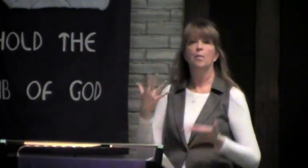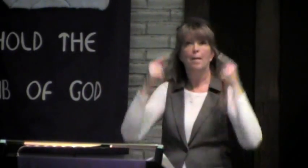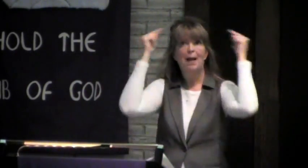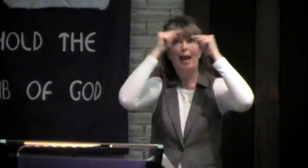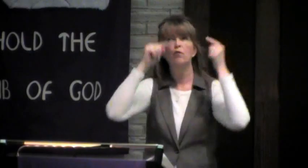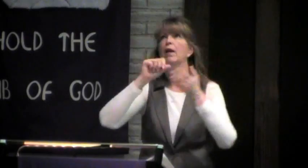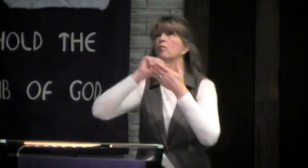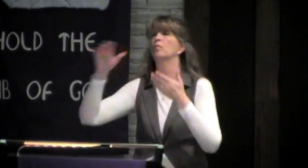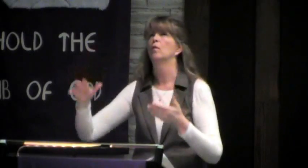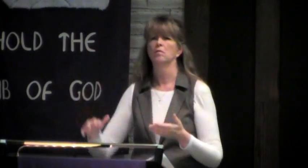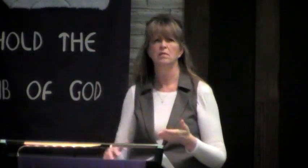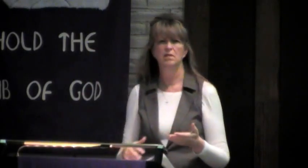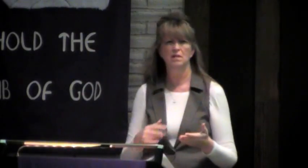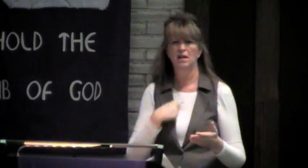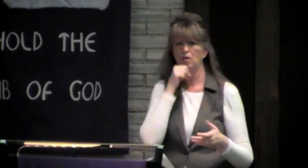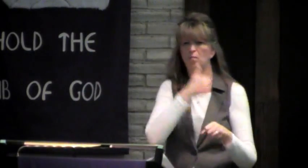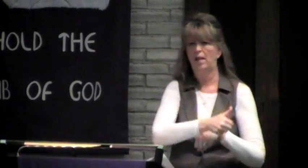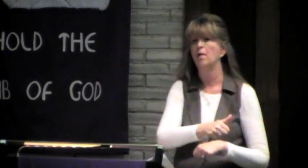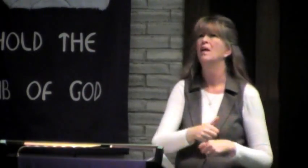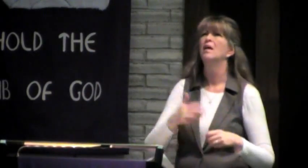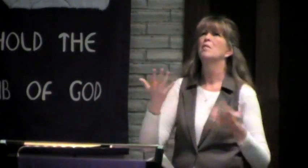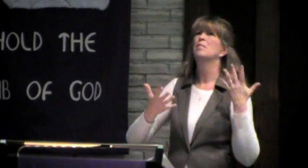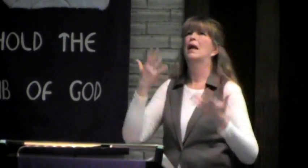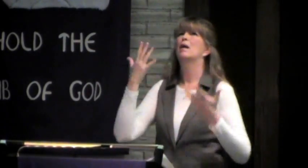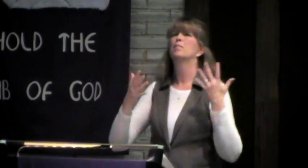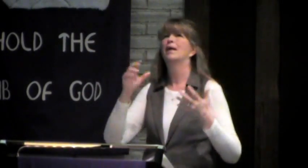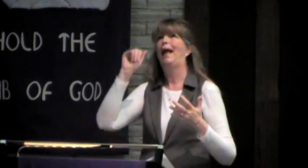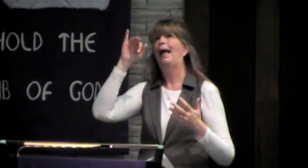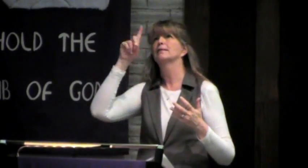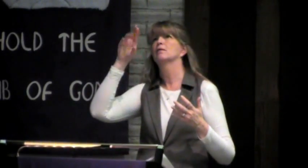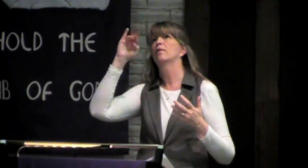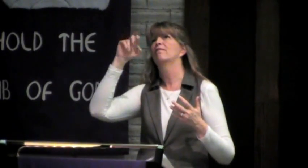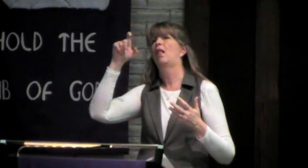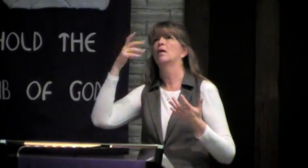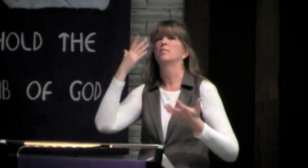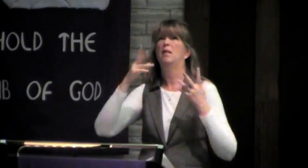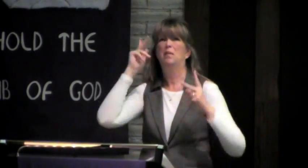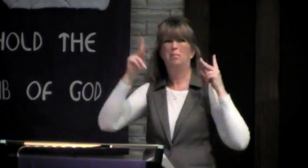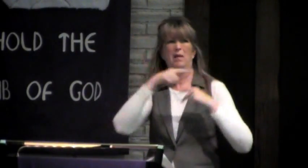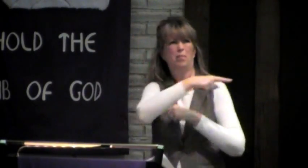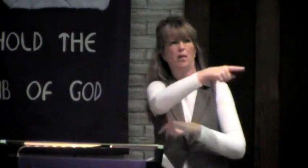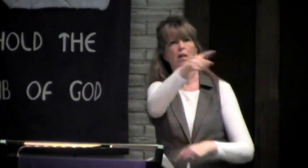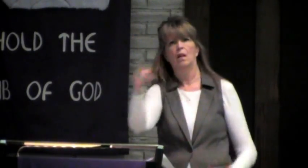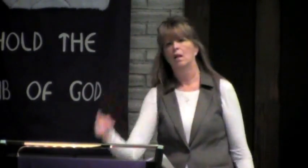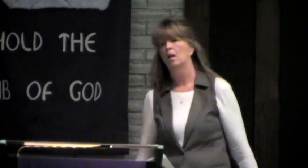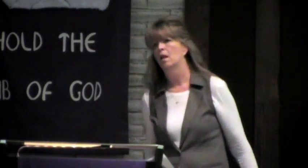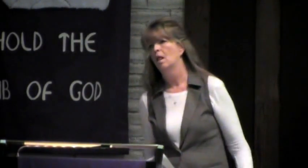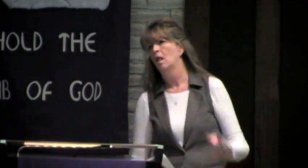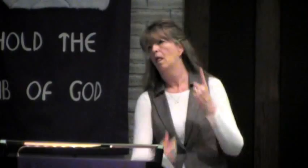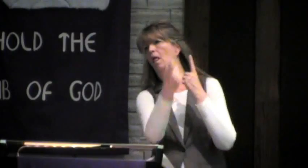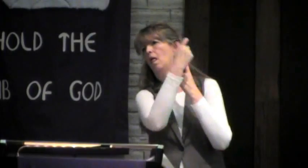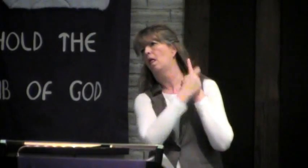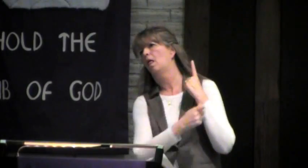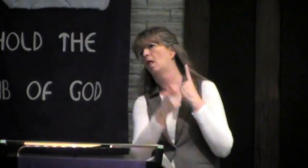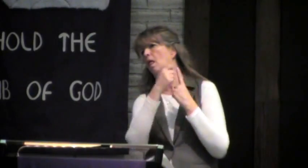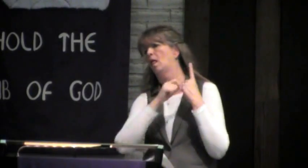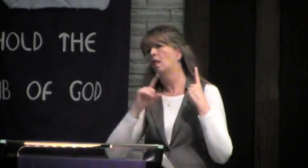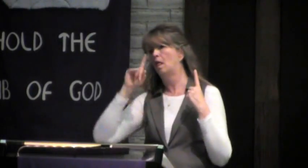he pleaded with God to take away whatever his problem was for three times. Maybe it was migraine. Maybe it was acid reflux.